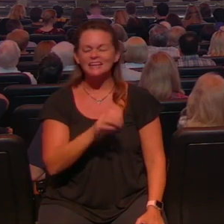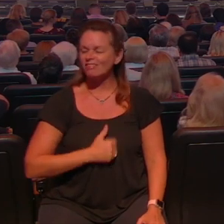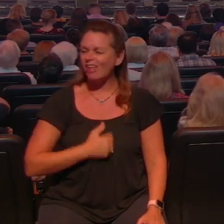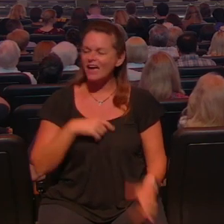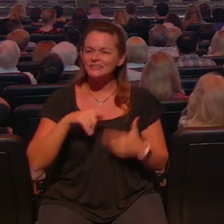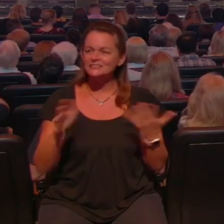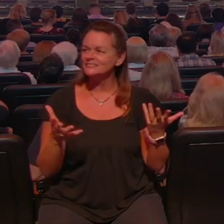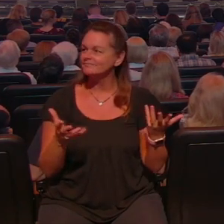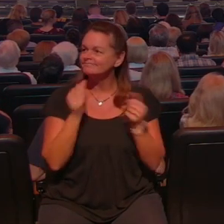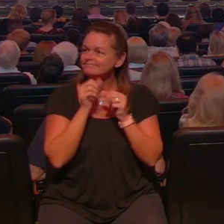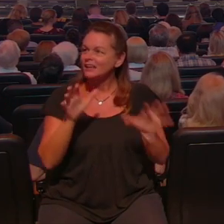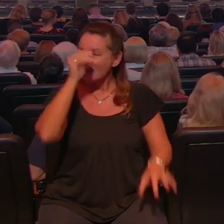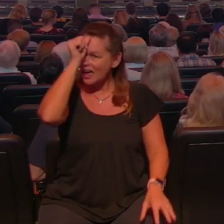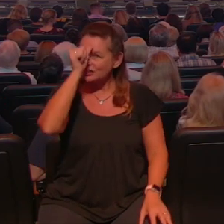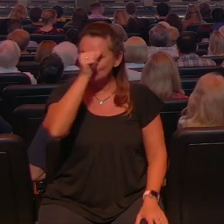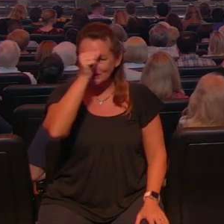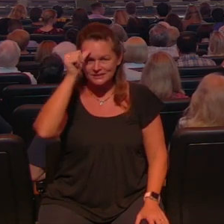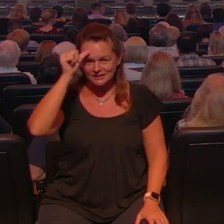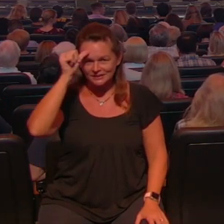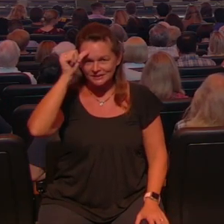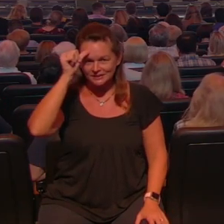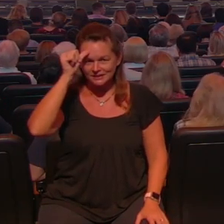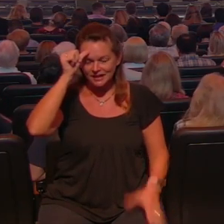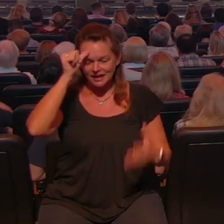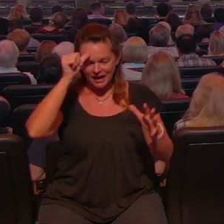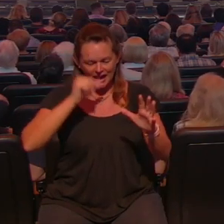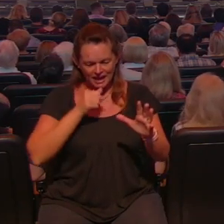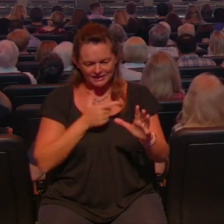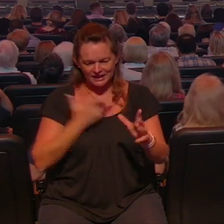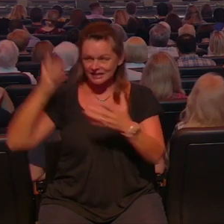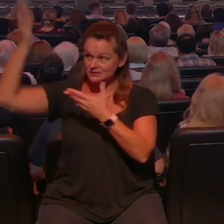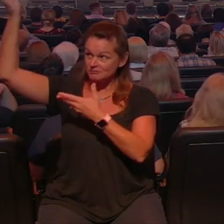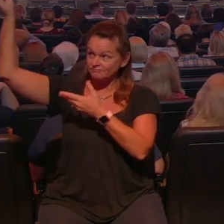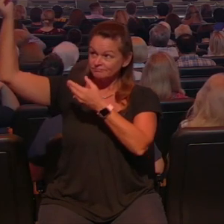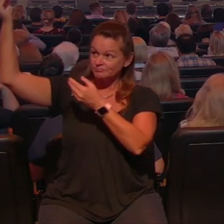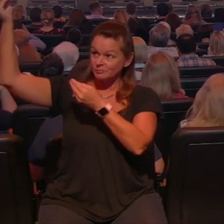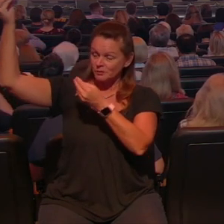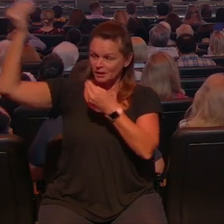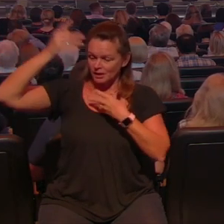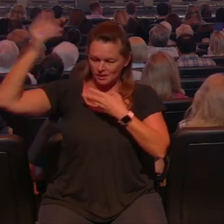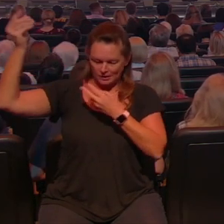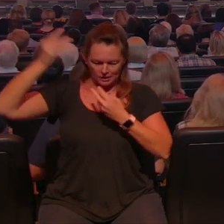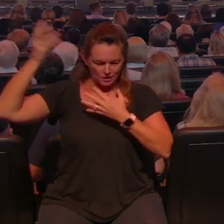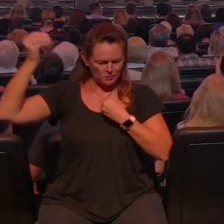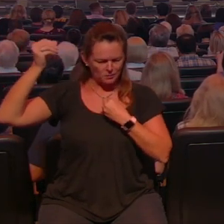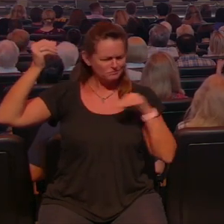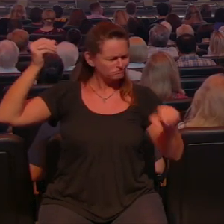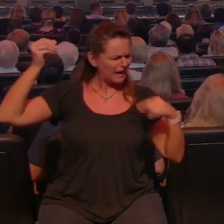for our church and all of our churches joining in today and he has a word that God has laid on his heart for us to receive and as I've been preparing for this